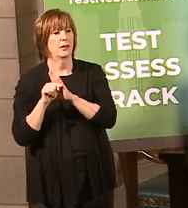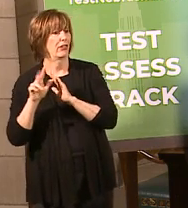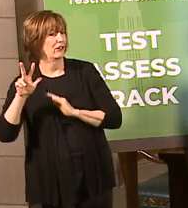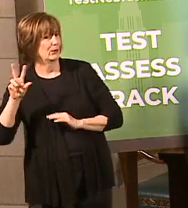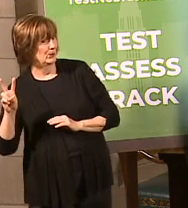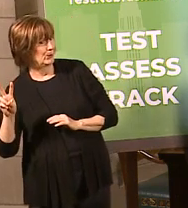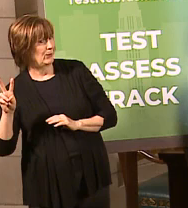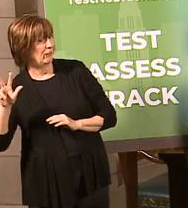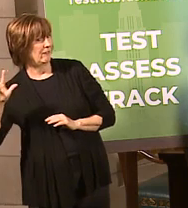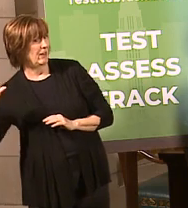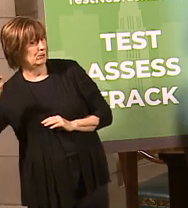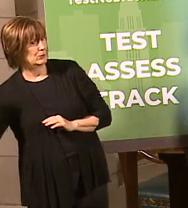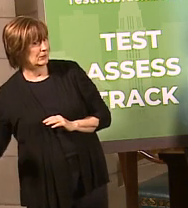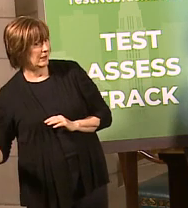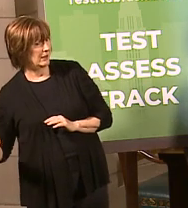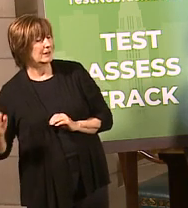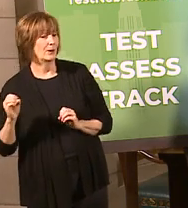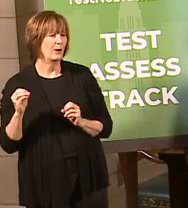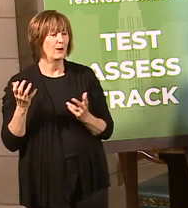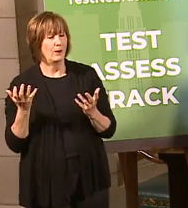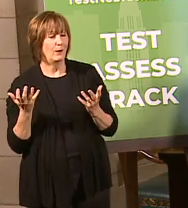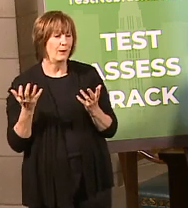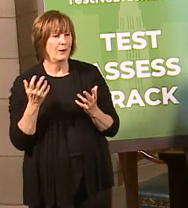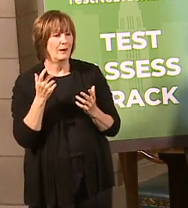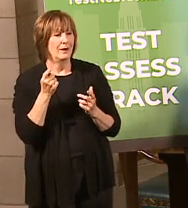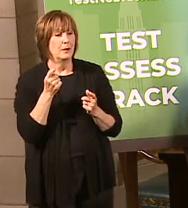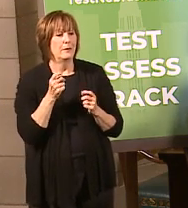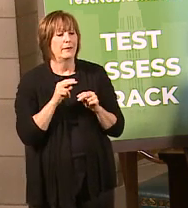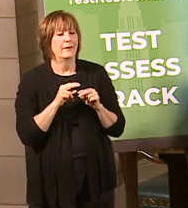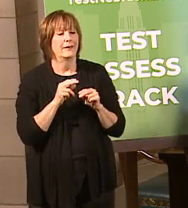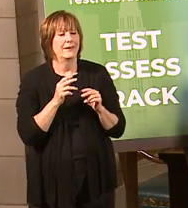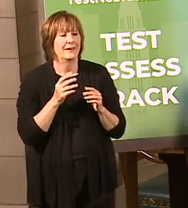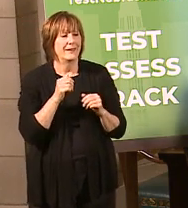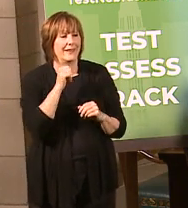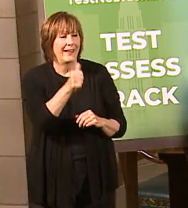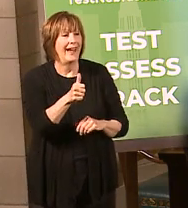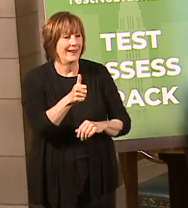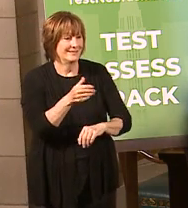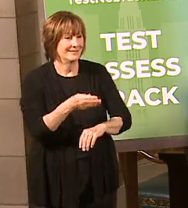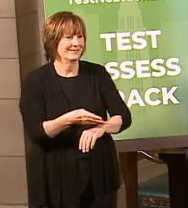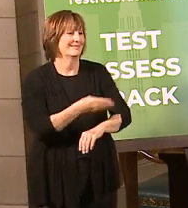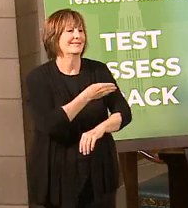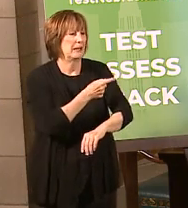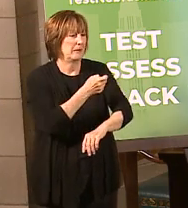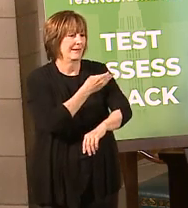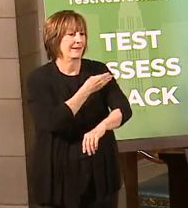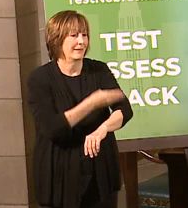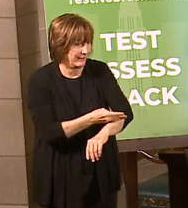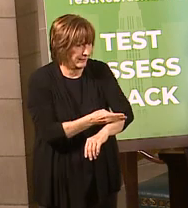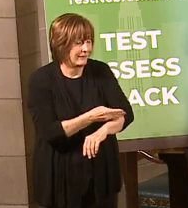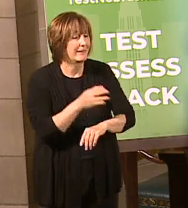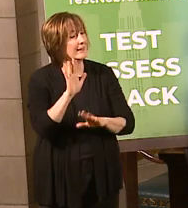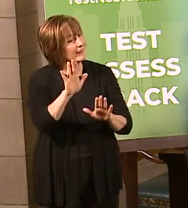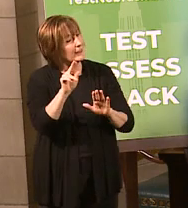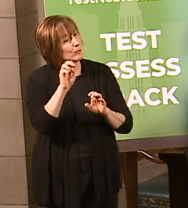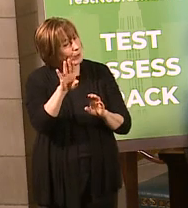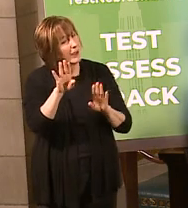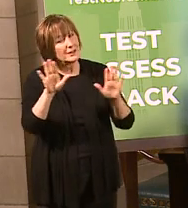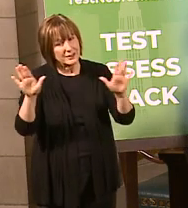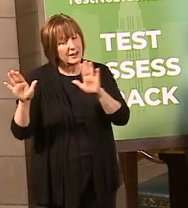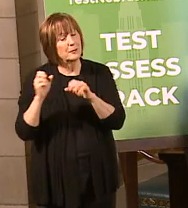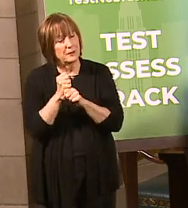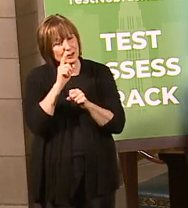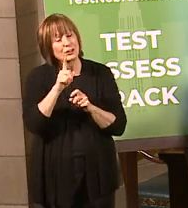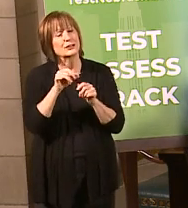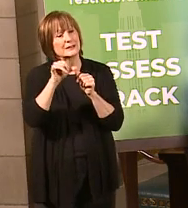32 and 35 percent. So we've actually kind of dropped off a little bit. So come on, Nebraskans, we need to kind of step it up here, continue to stay home.